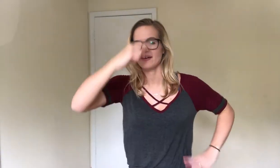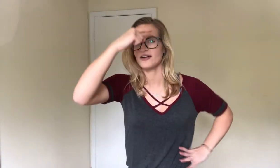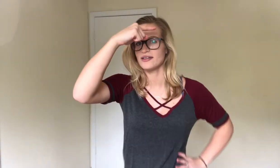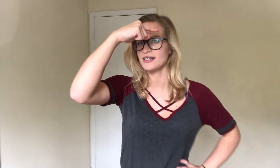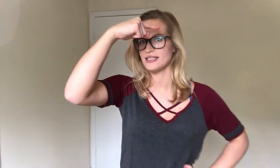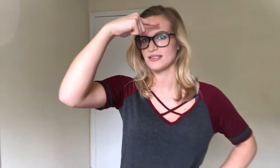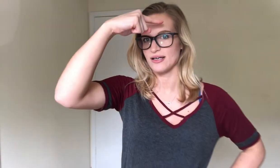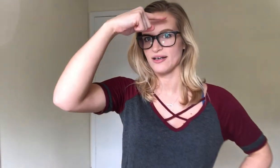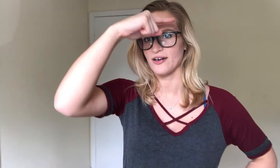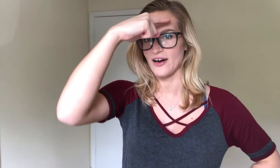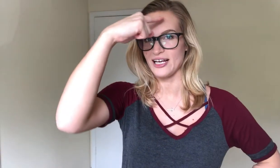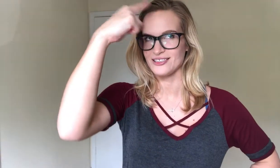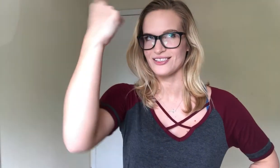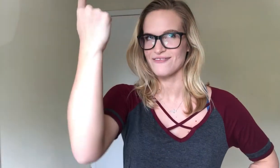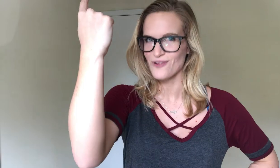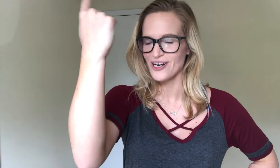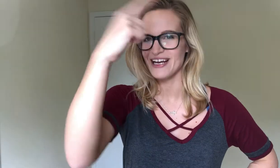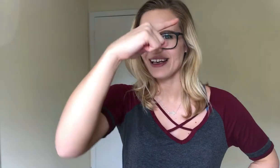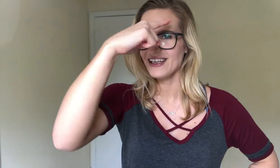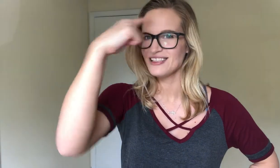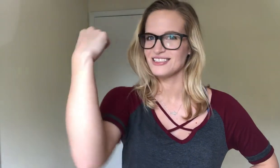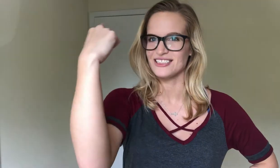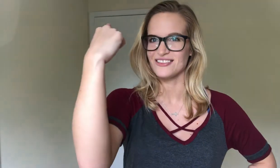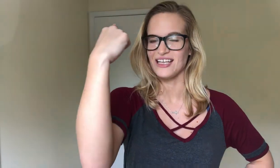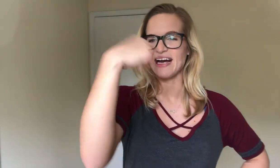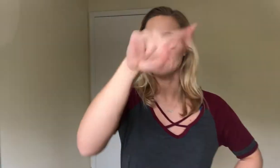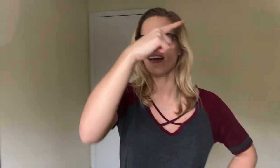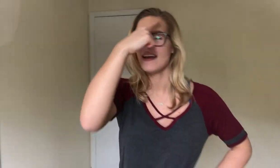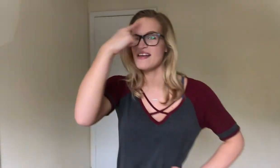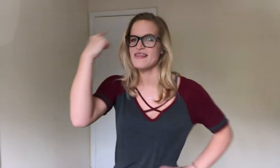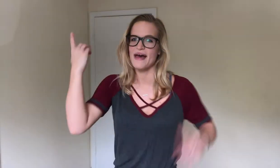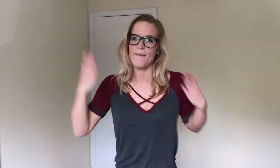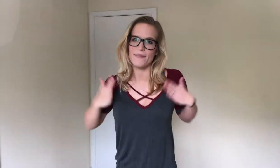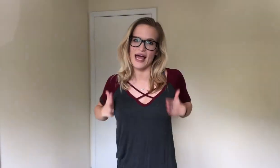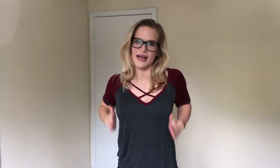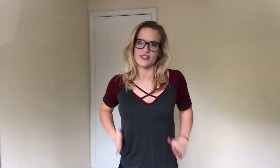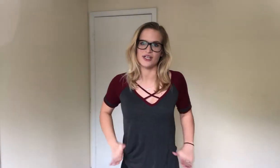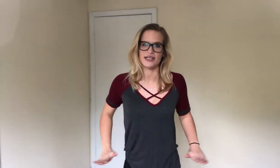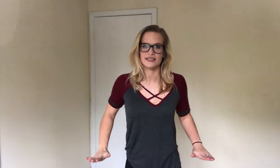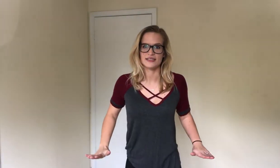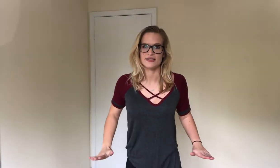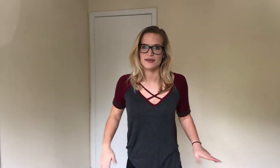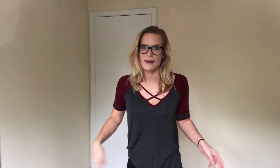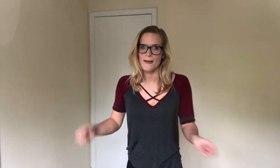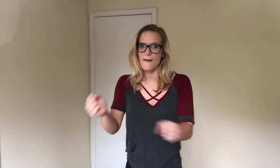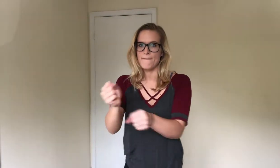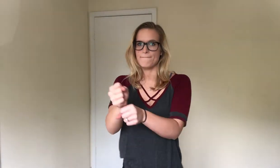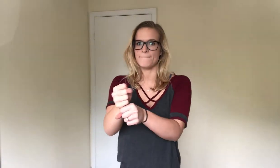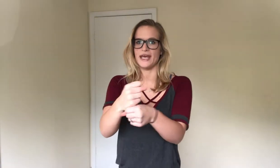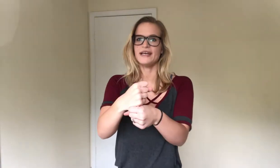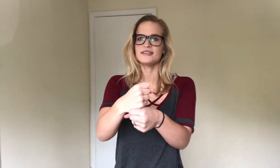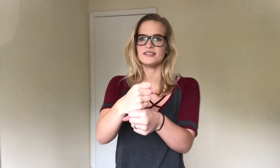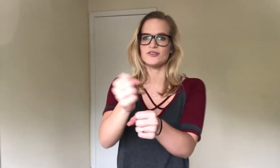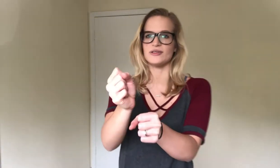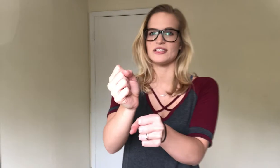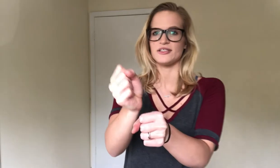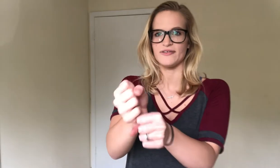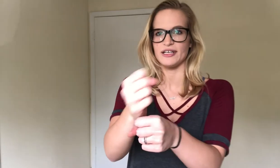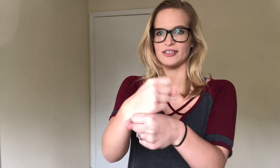color is across the forehead. Just a line. That black dress. Makes. Twist your fingers.